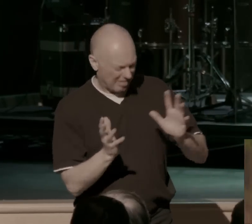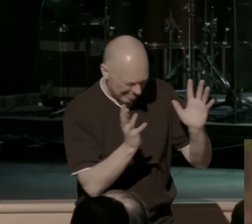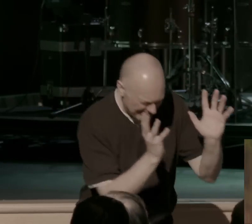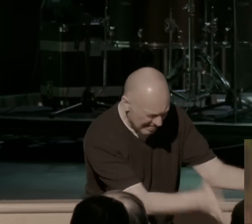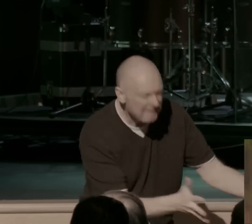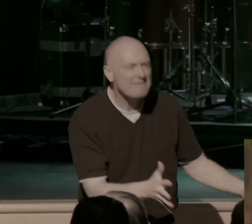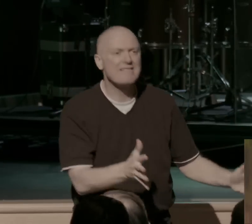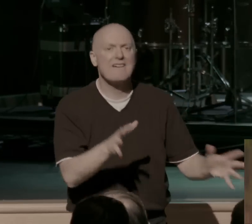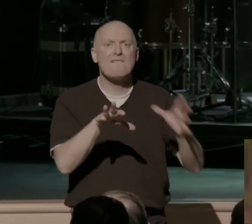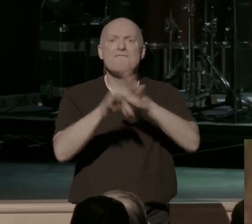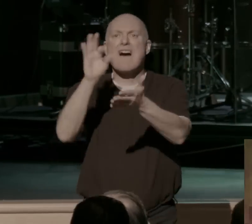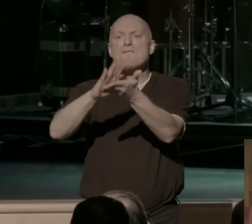Do you need to leave behind